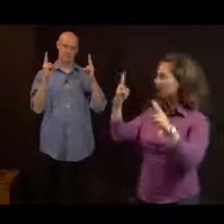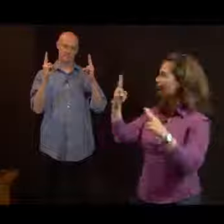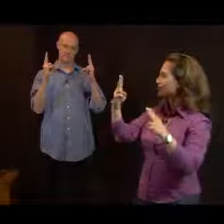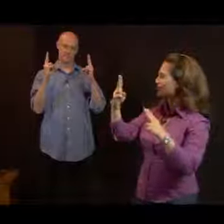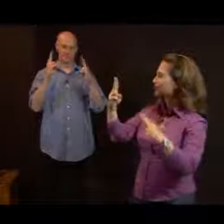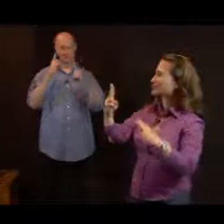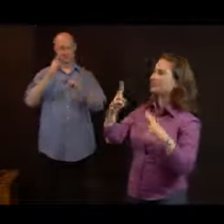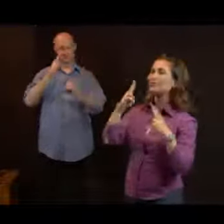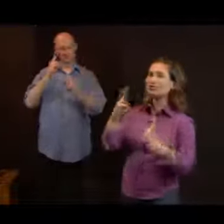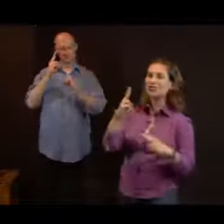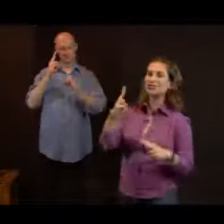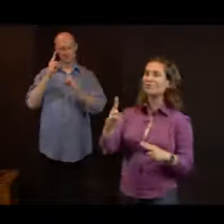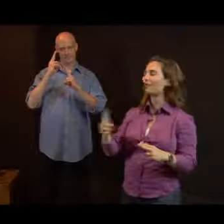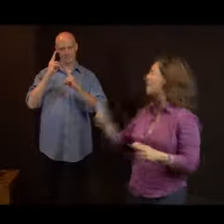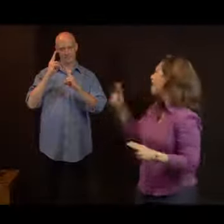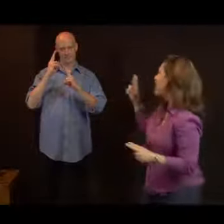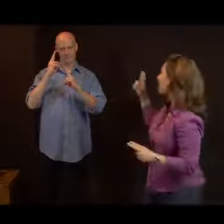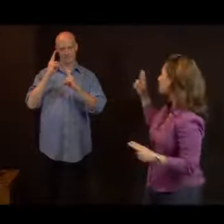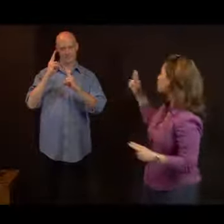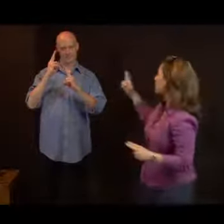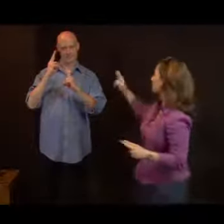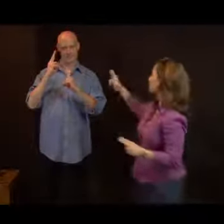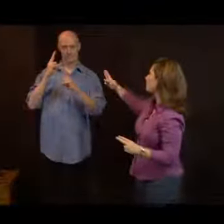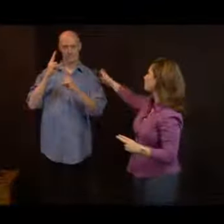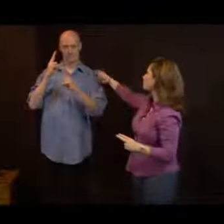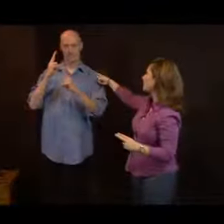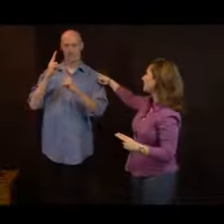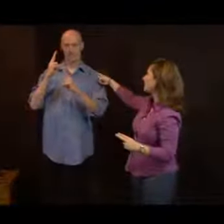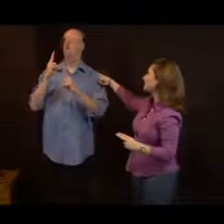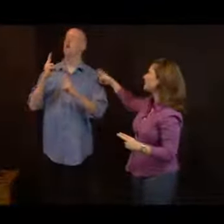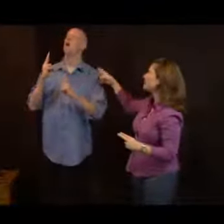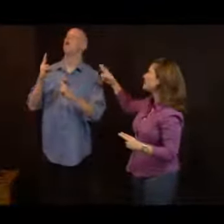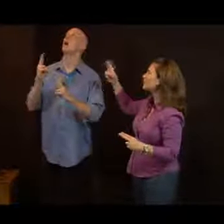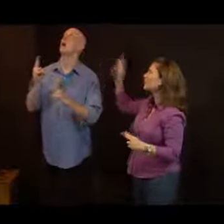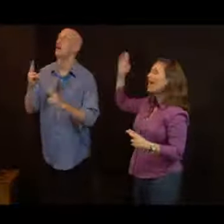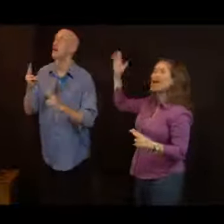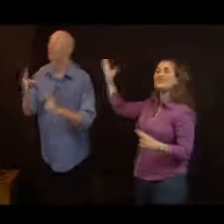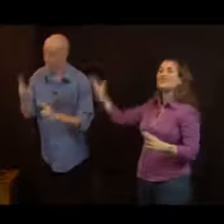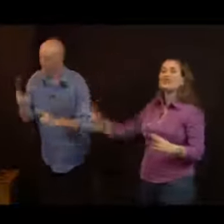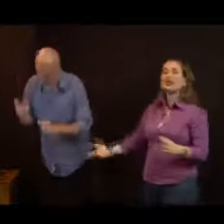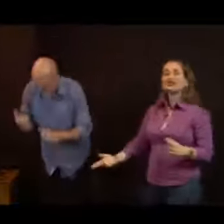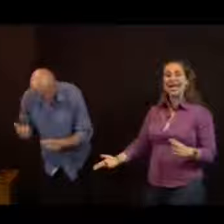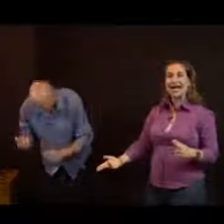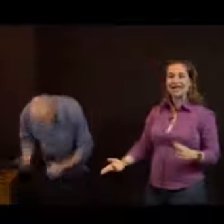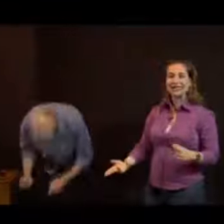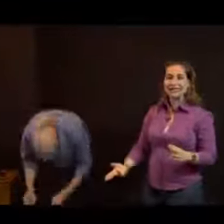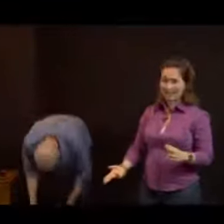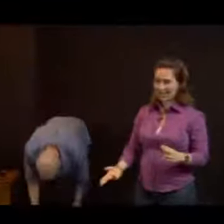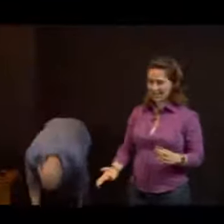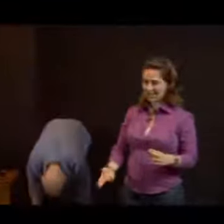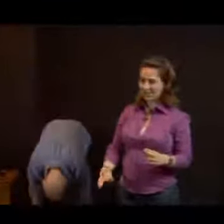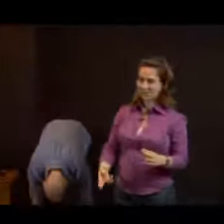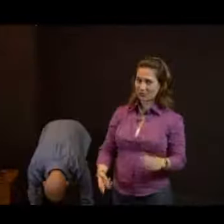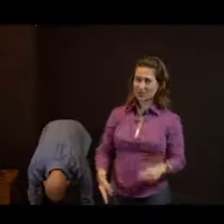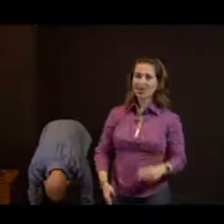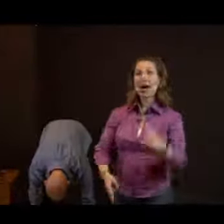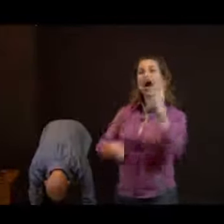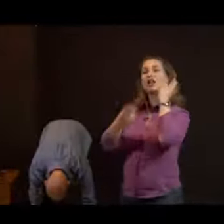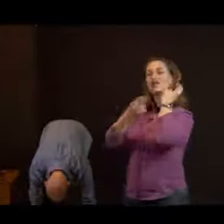poison swords and if you touch someone on their body with a poison sword it is lethal and they fall down dead. That's right. All of